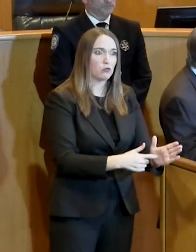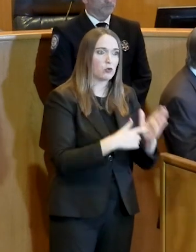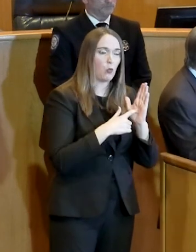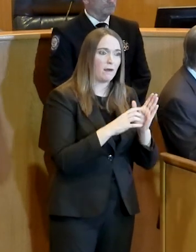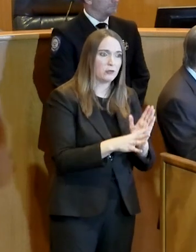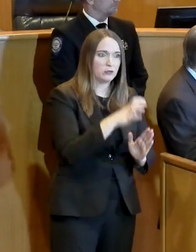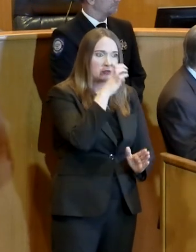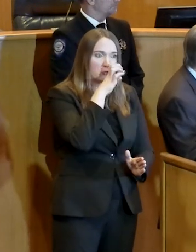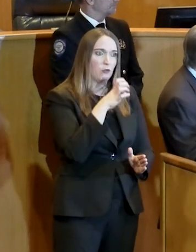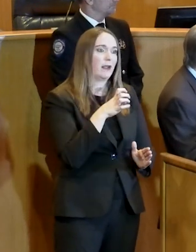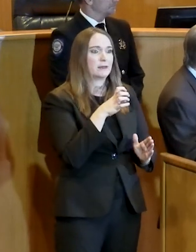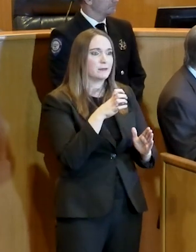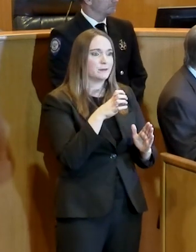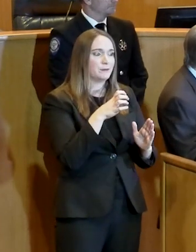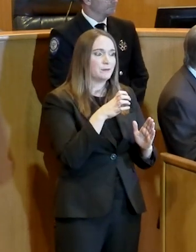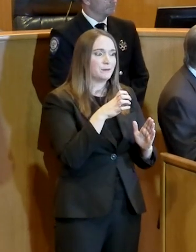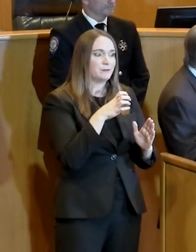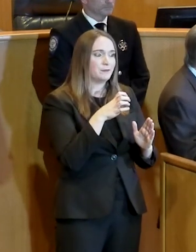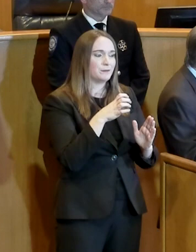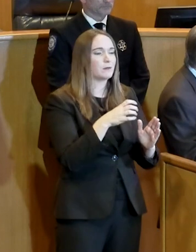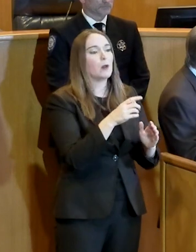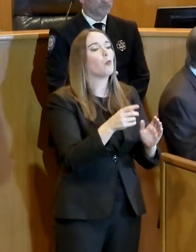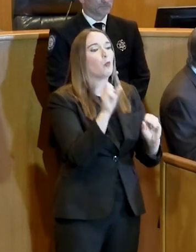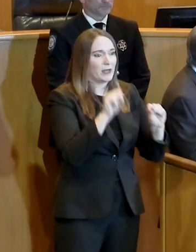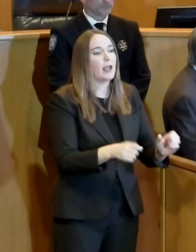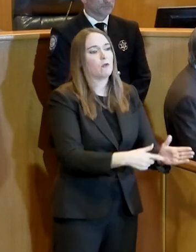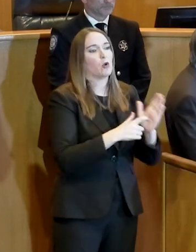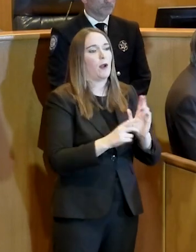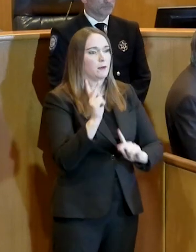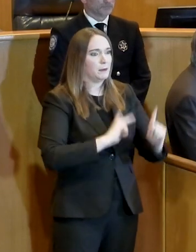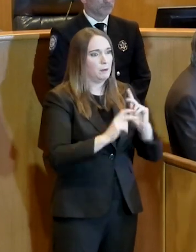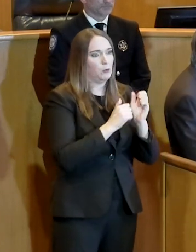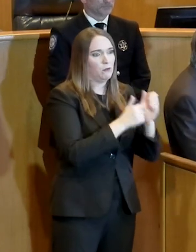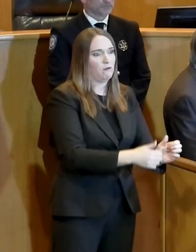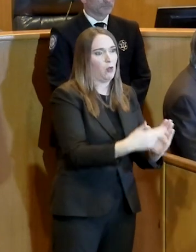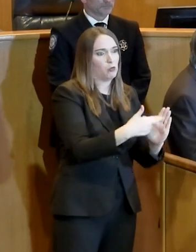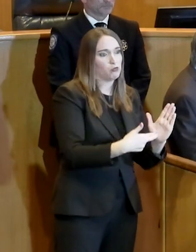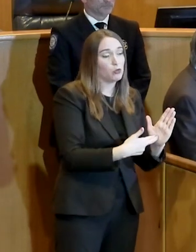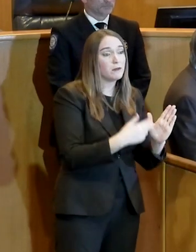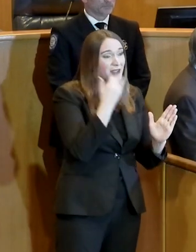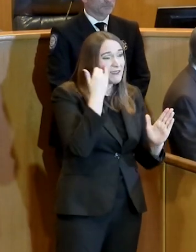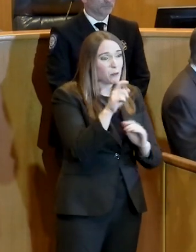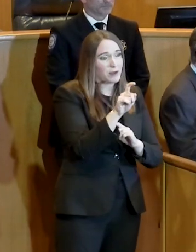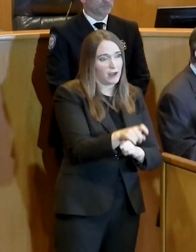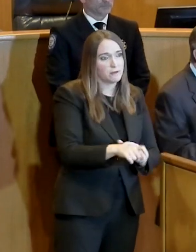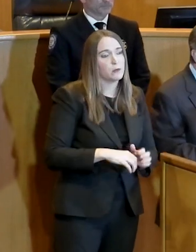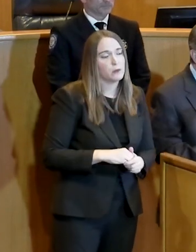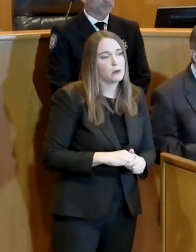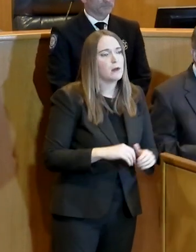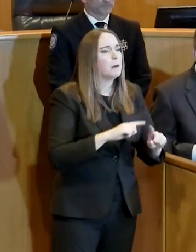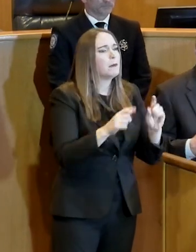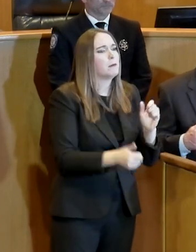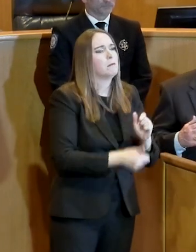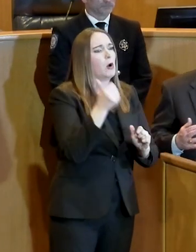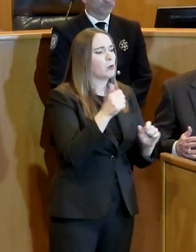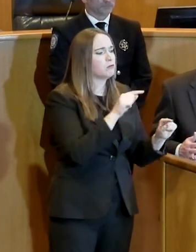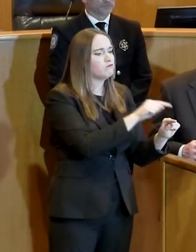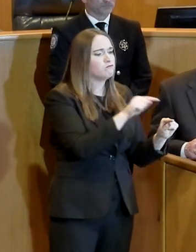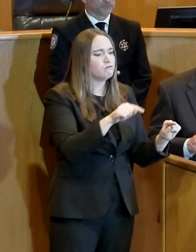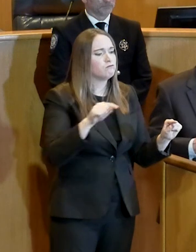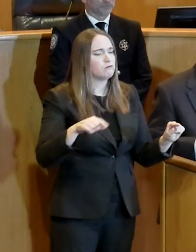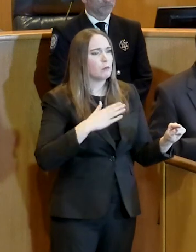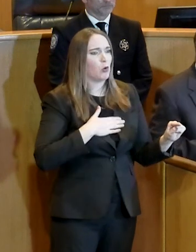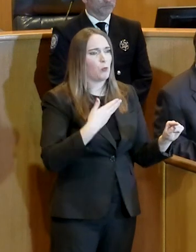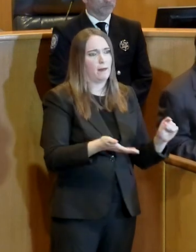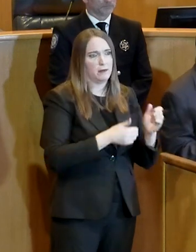in order to make it widespread. The cities already have that authority. And most of Tarrant County is within the